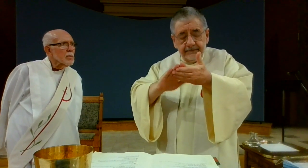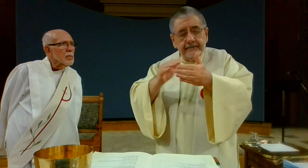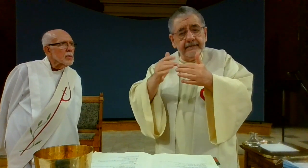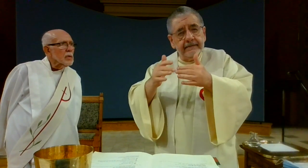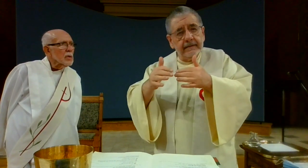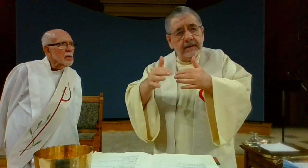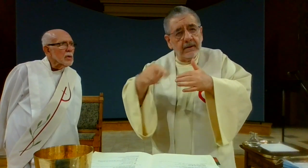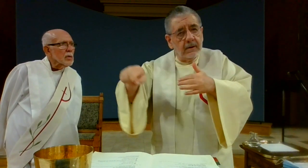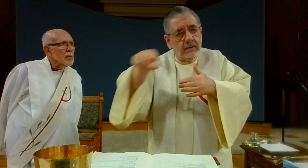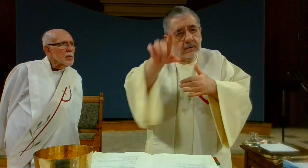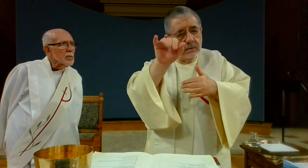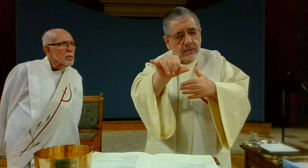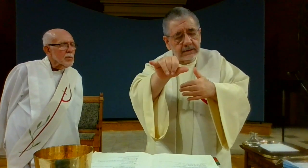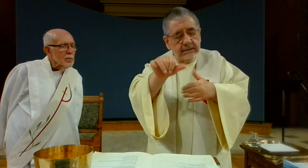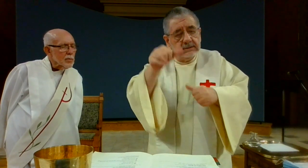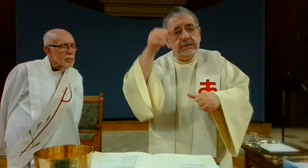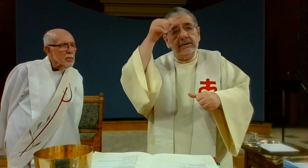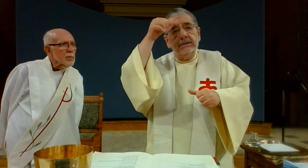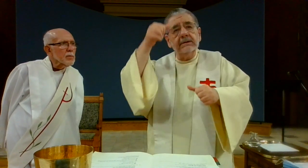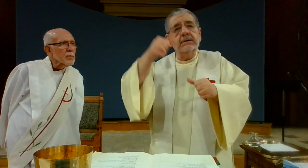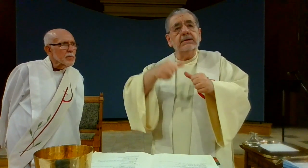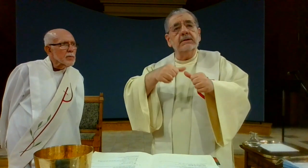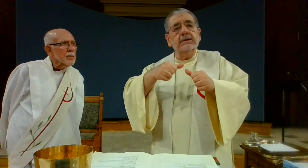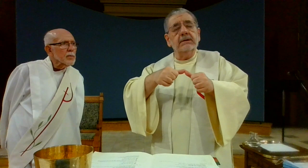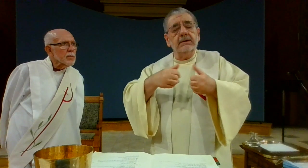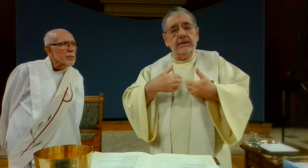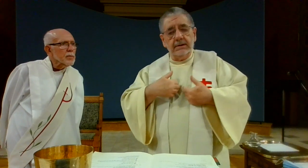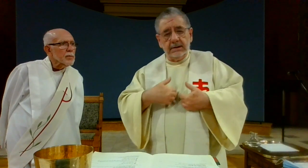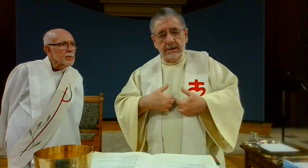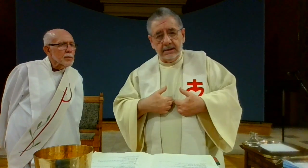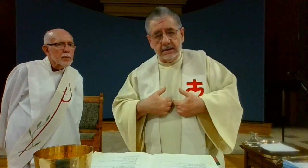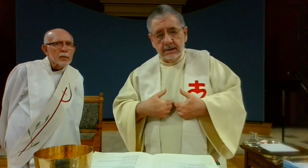do this in memory of me